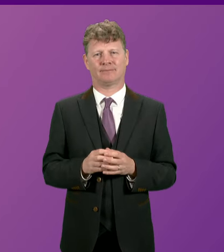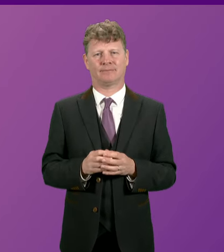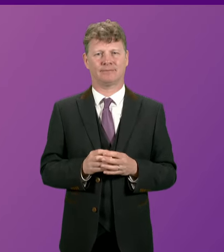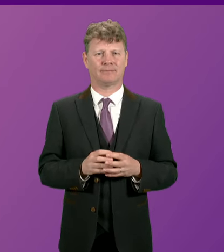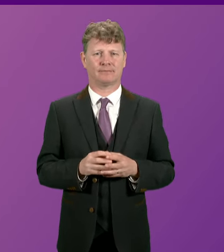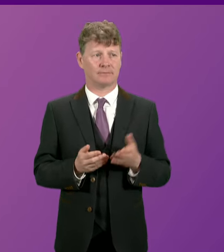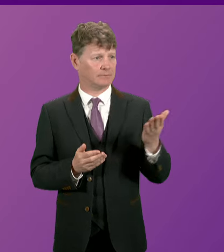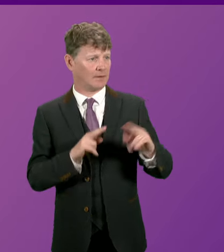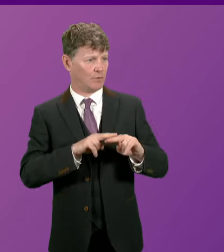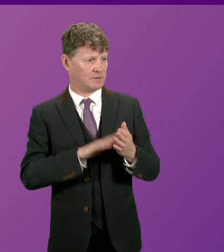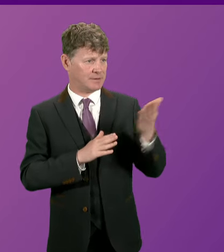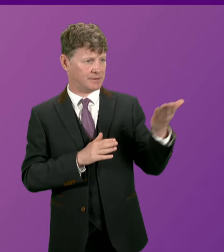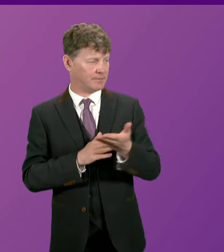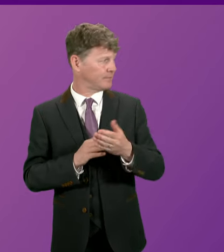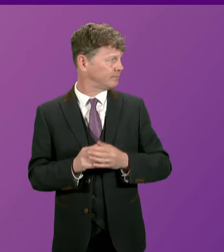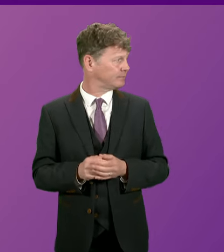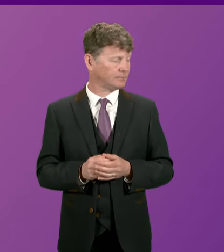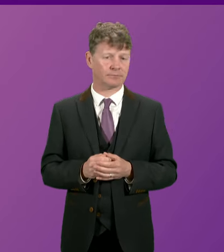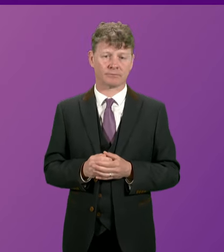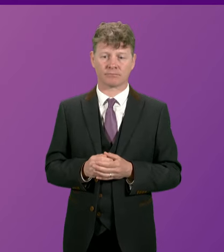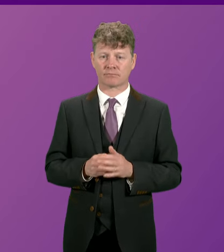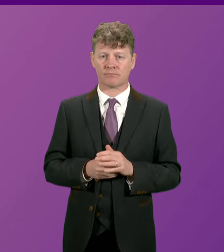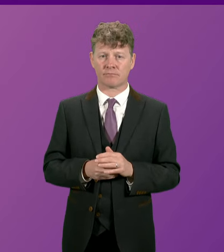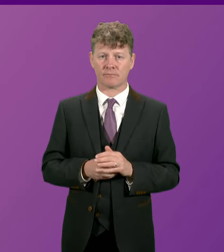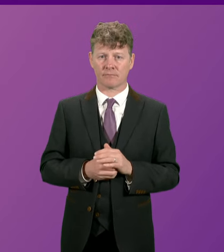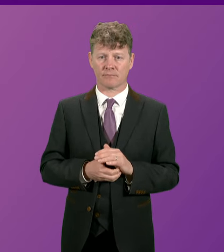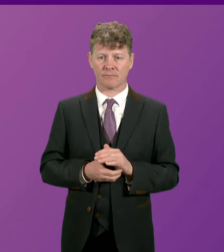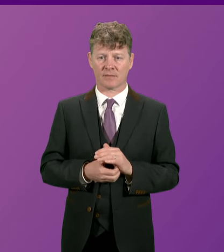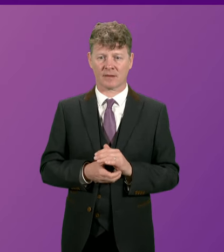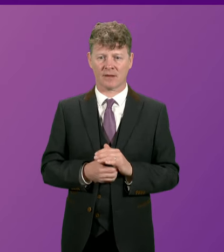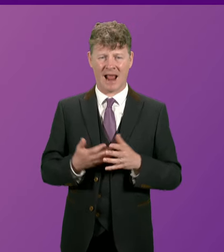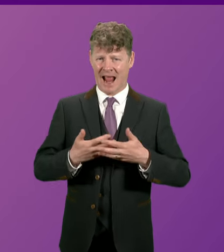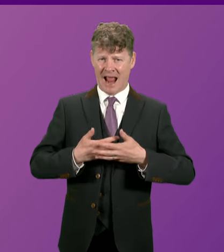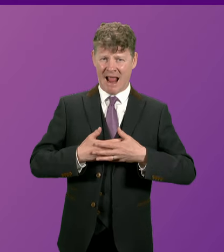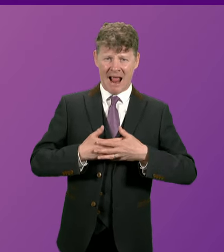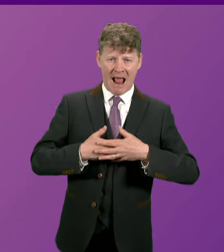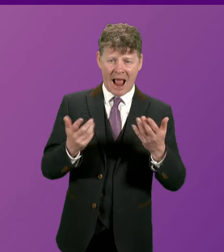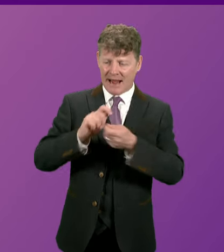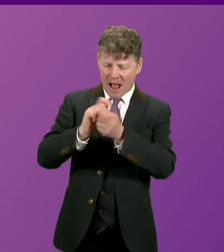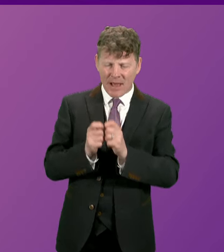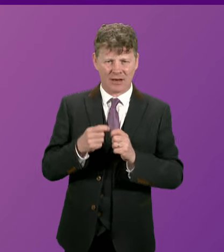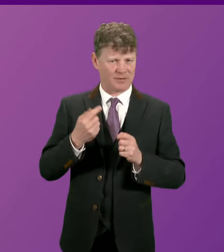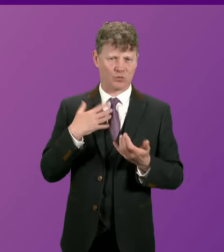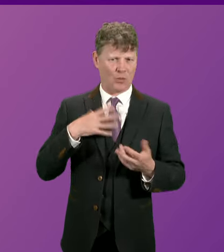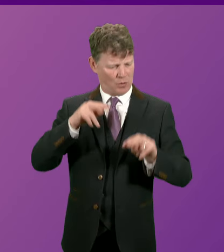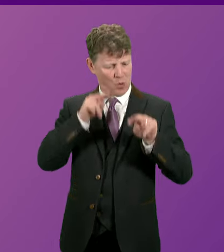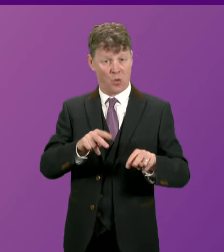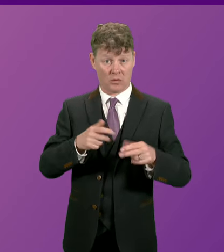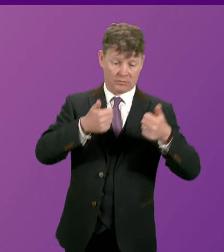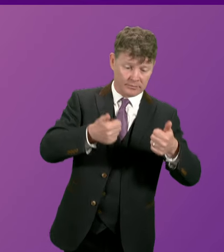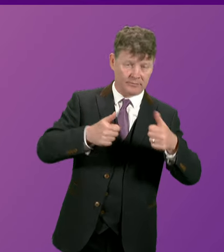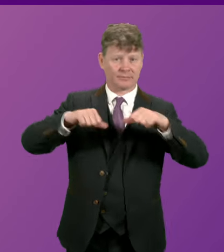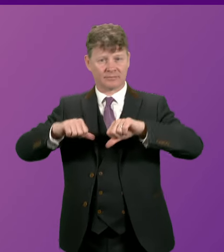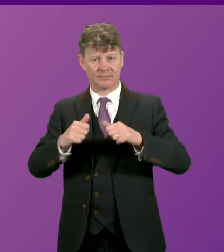First Minister Of course any amendments to any legislation will be looked at on their own merits and what I would say